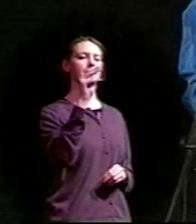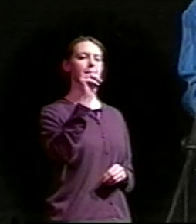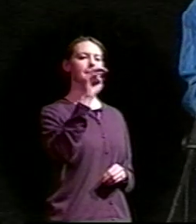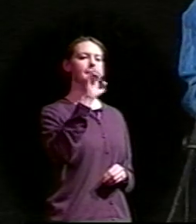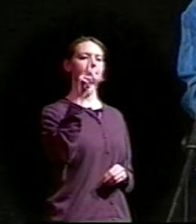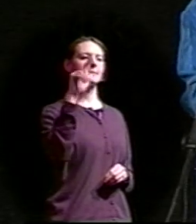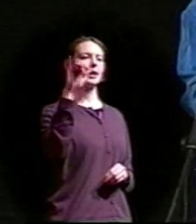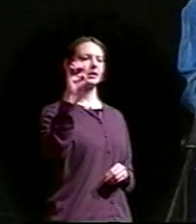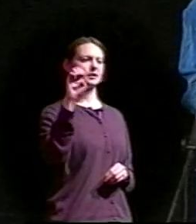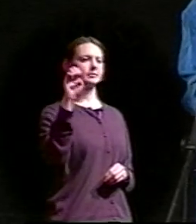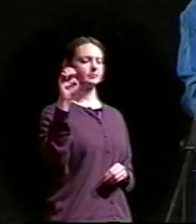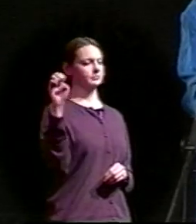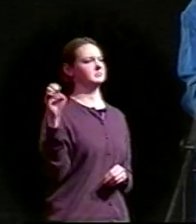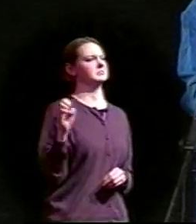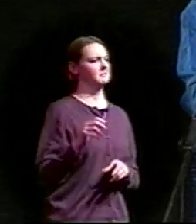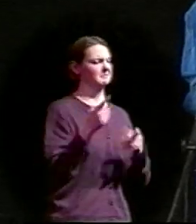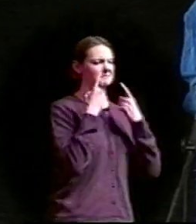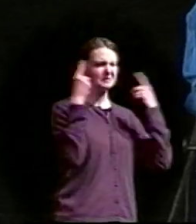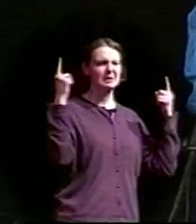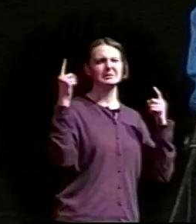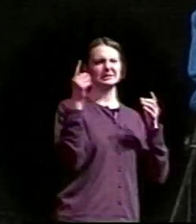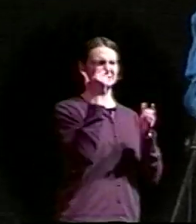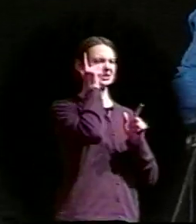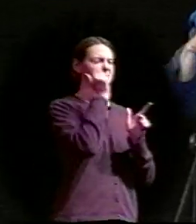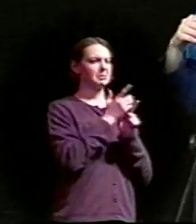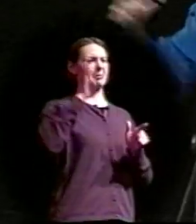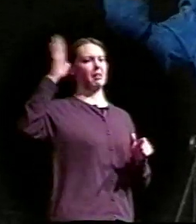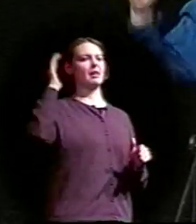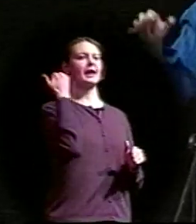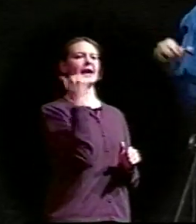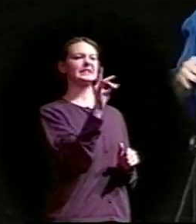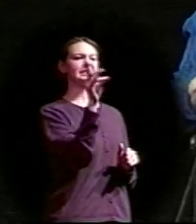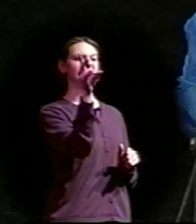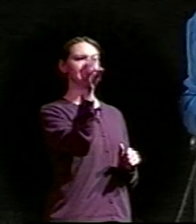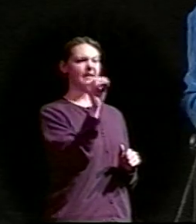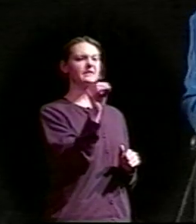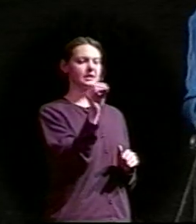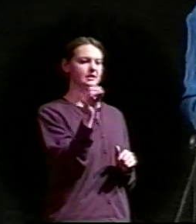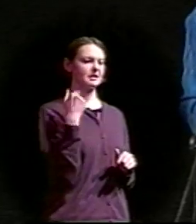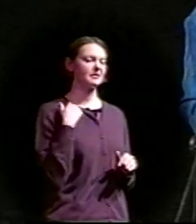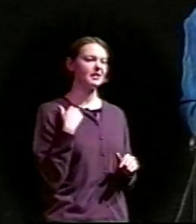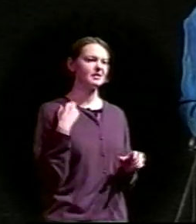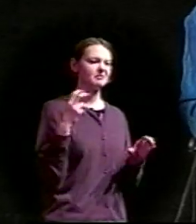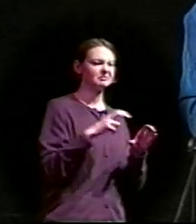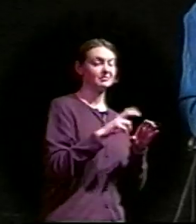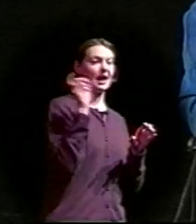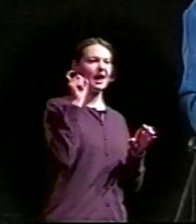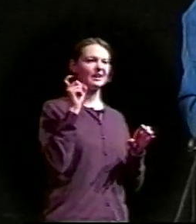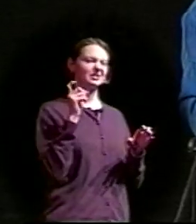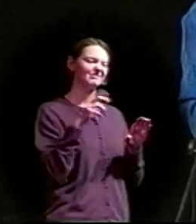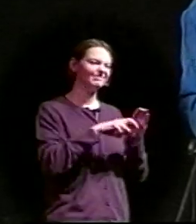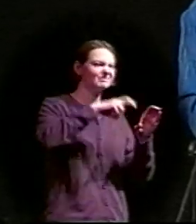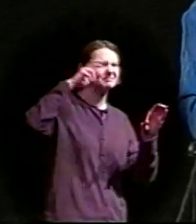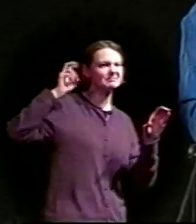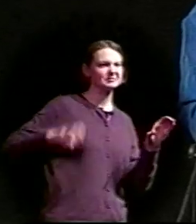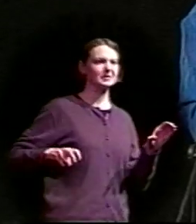history. Notorious in the 1870s for having gotten kicked out of the Women's Christian Temperance Union for their shocking, appalling behavior,